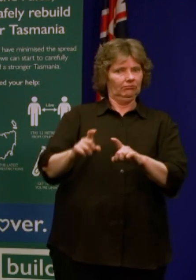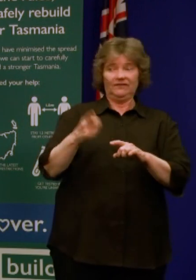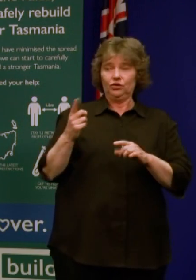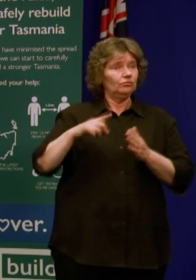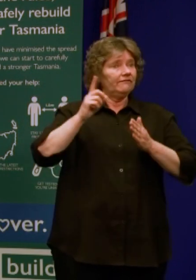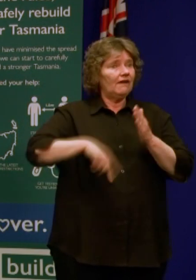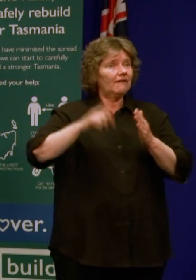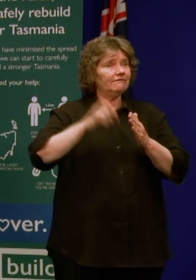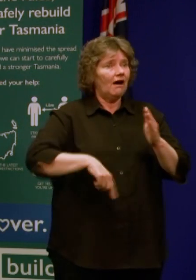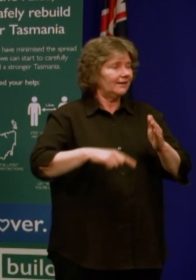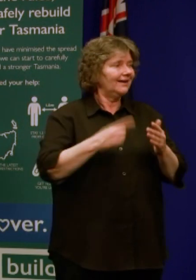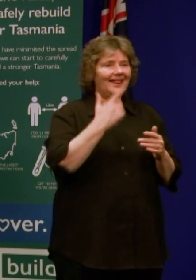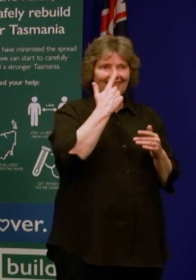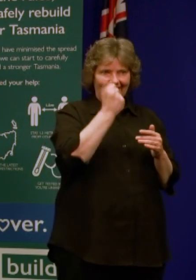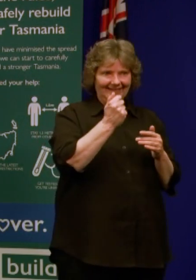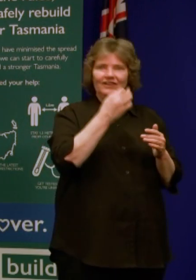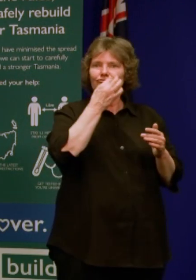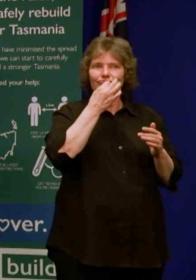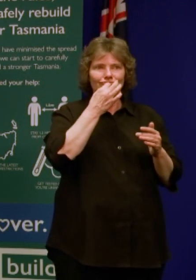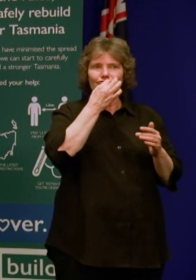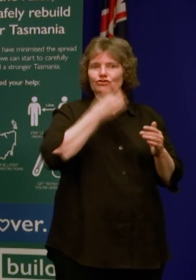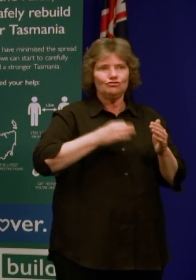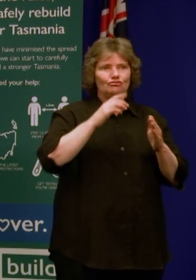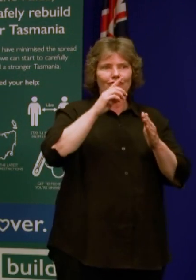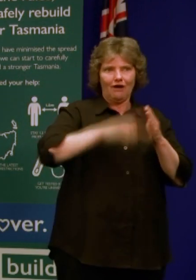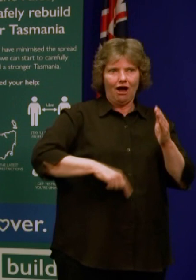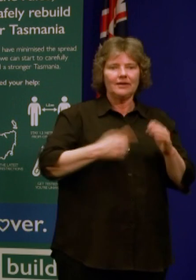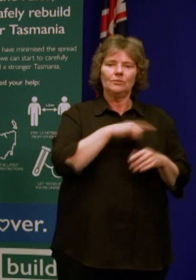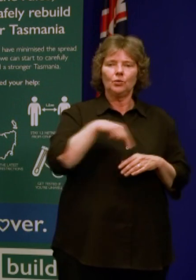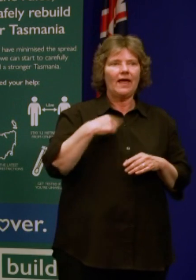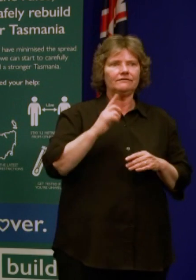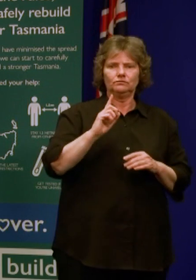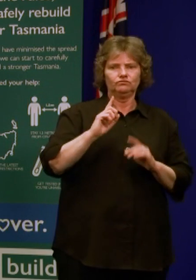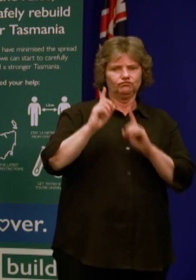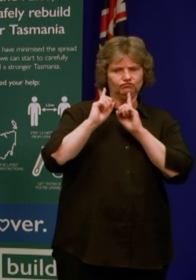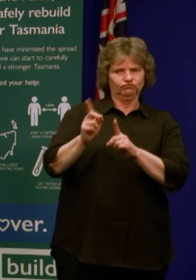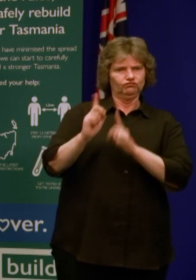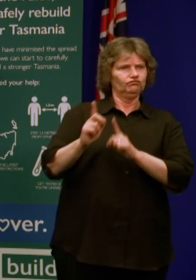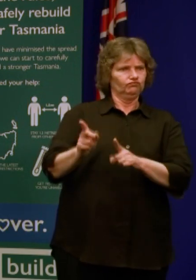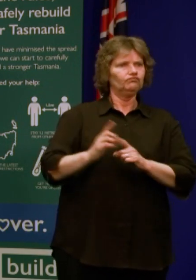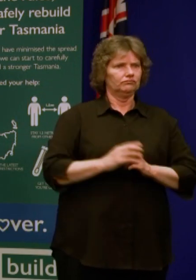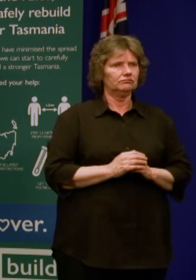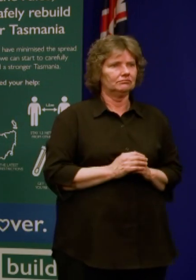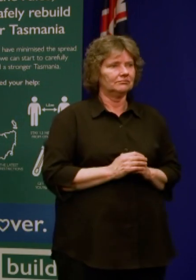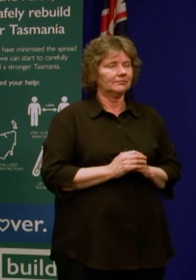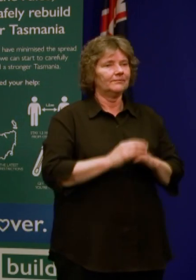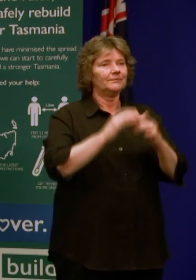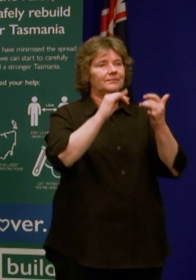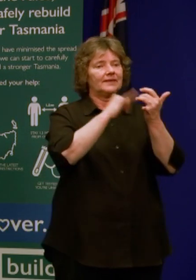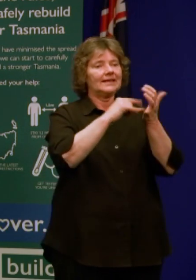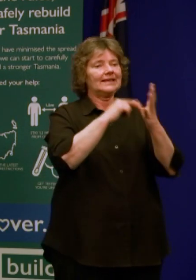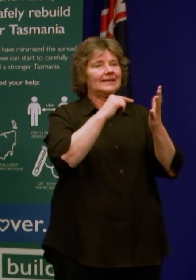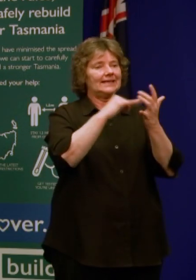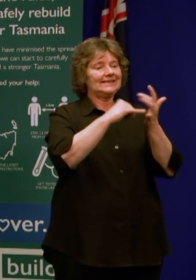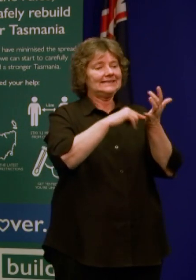Luckily, we haven't issued many fines. We've certainly given direction, and I have to say the support of the State Emergency Service volunteers to help us